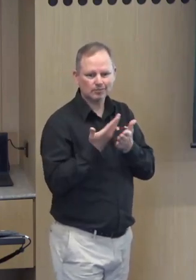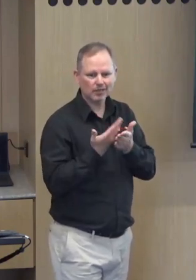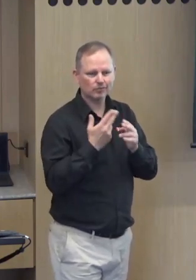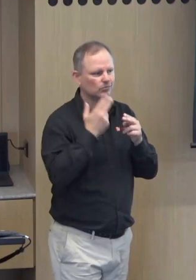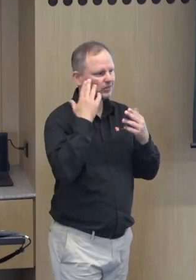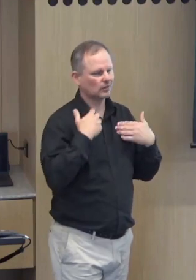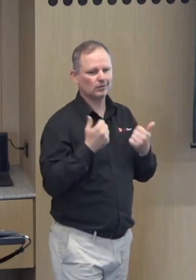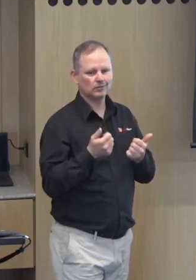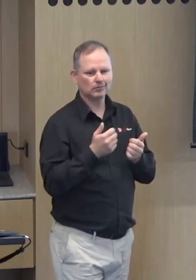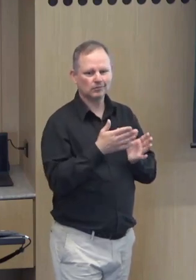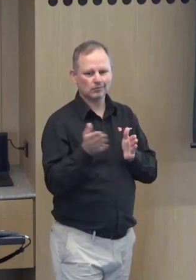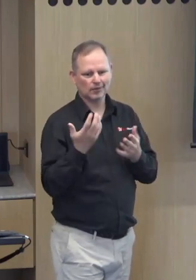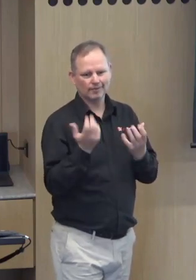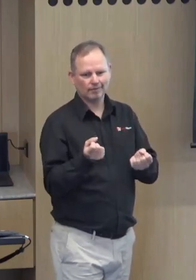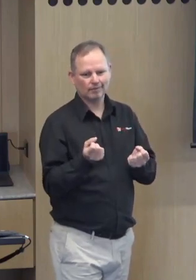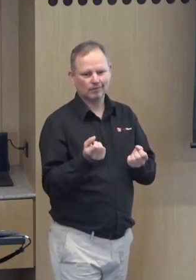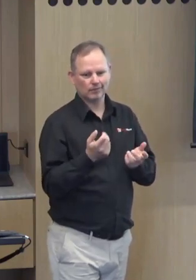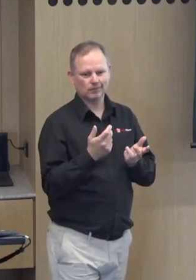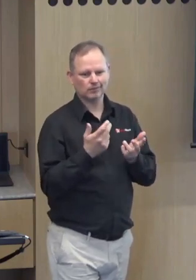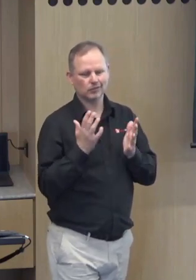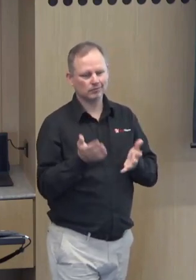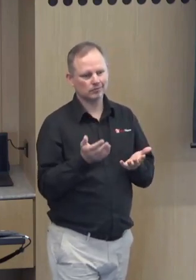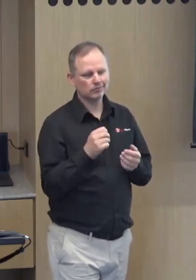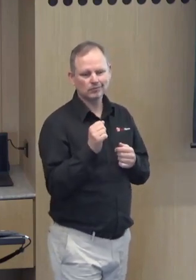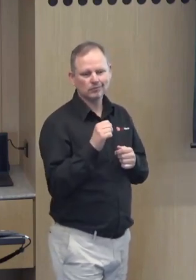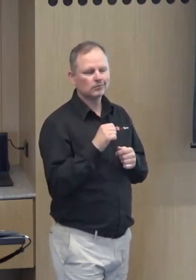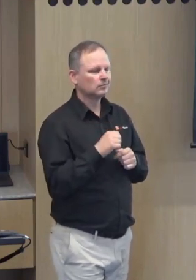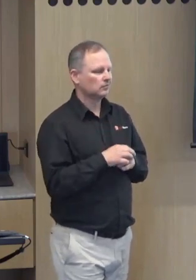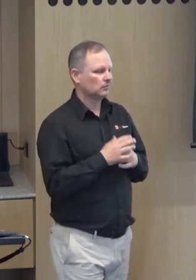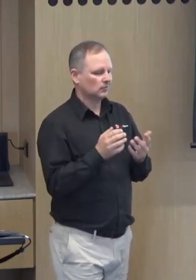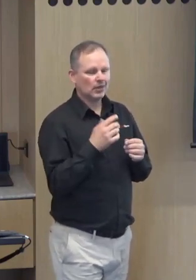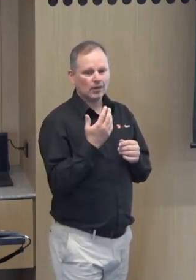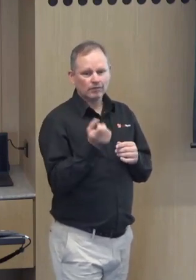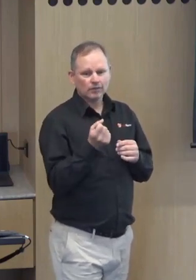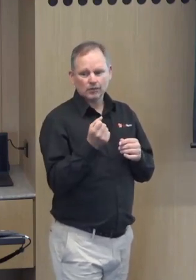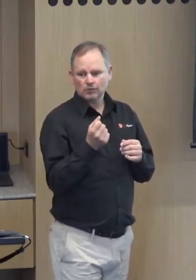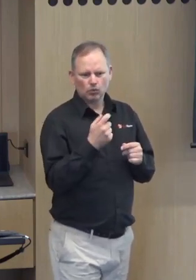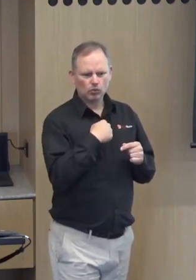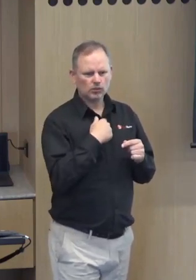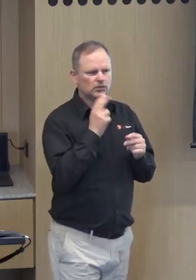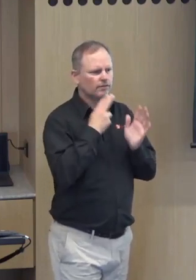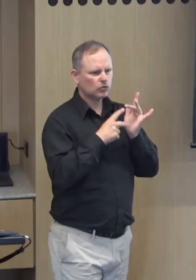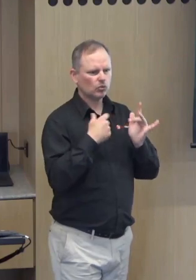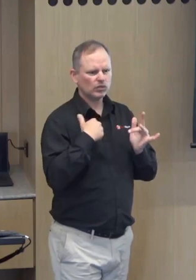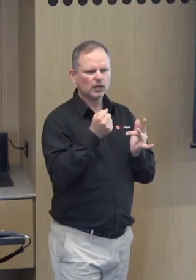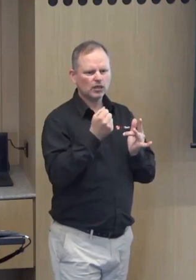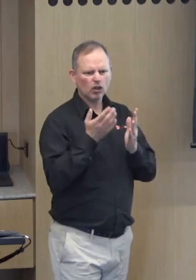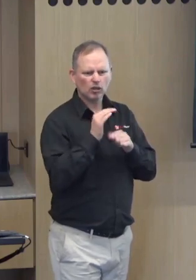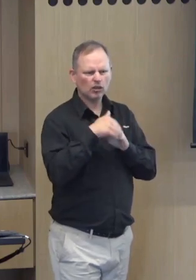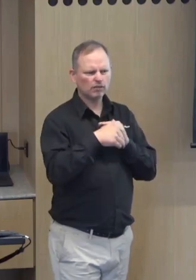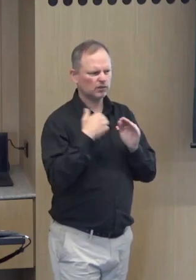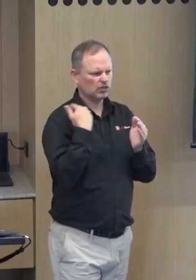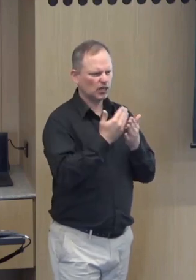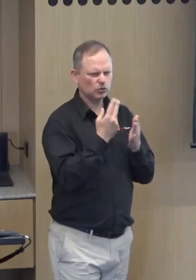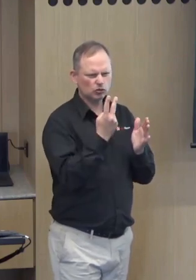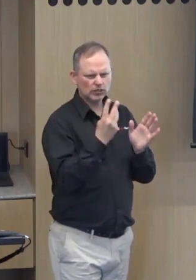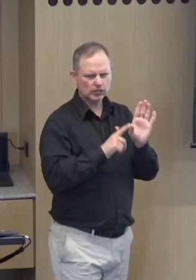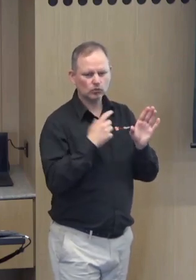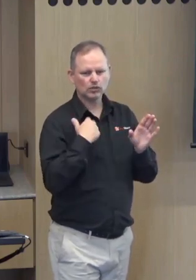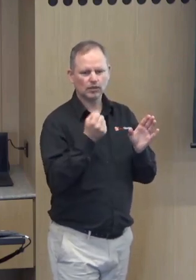counseling and the demand for that in the mental health space is considerable when it's regrettable at the victoria we've gone i think